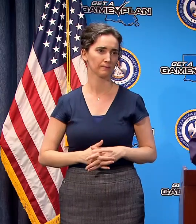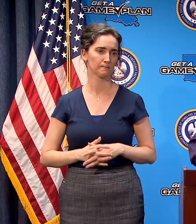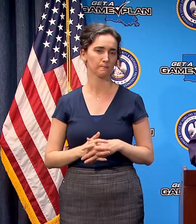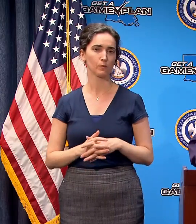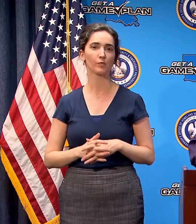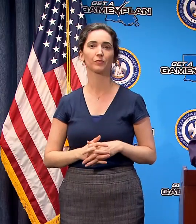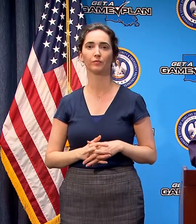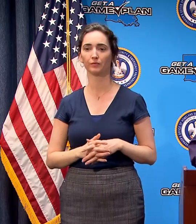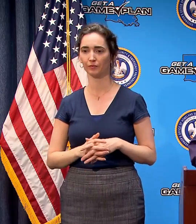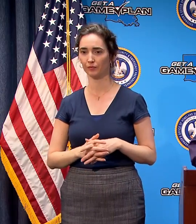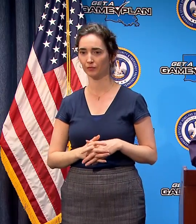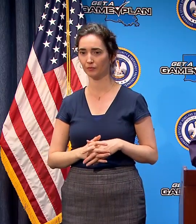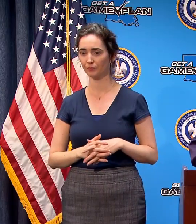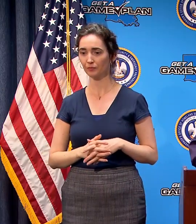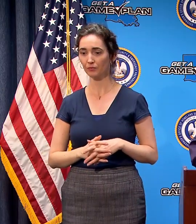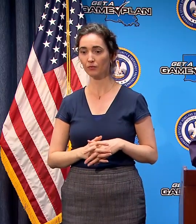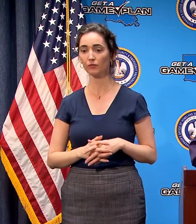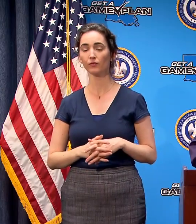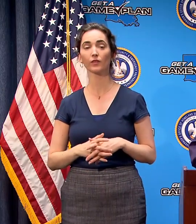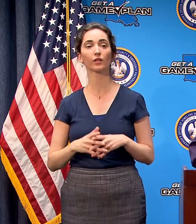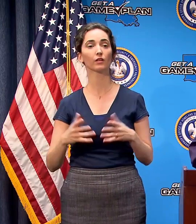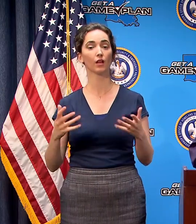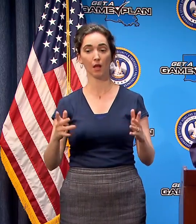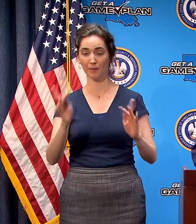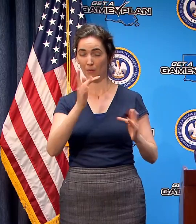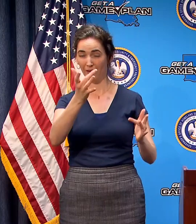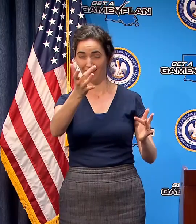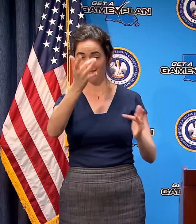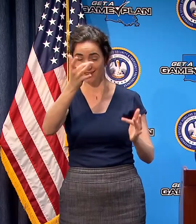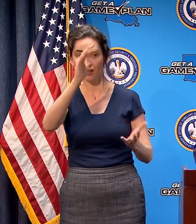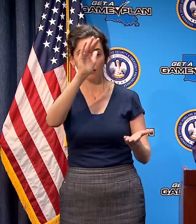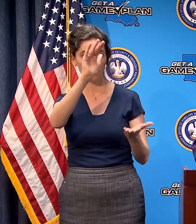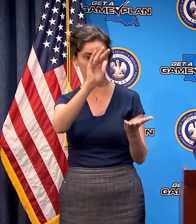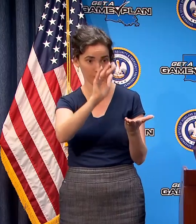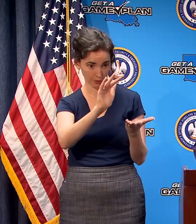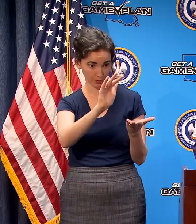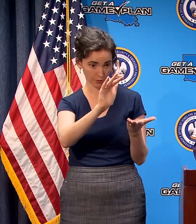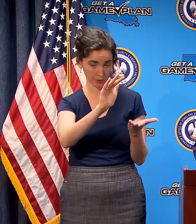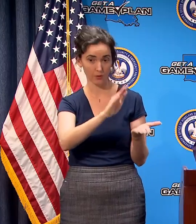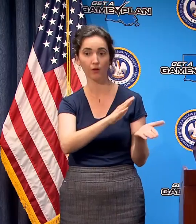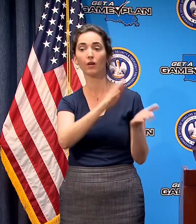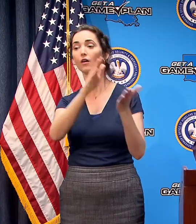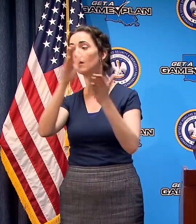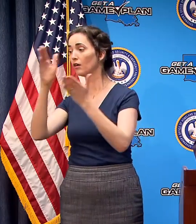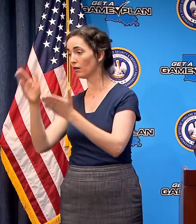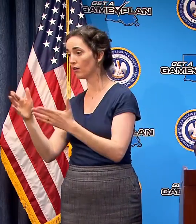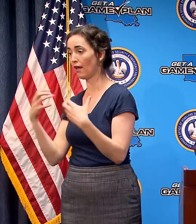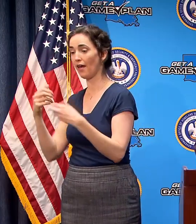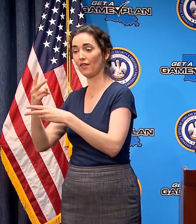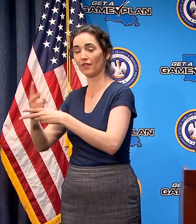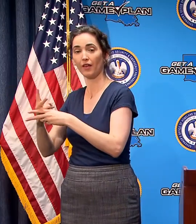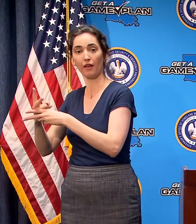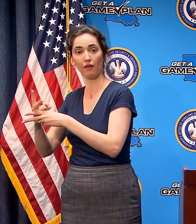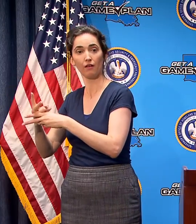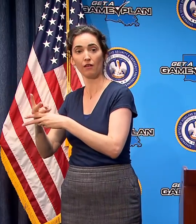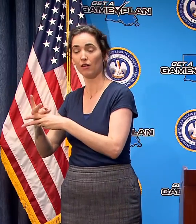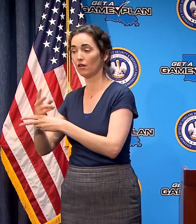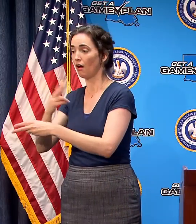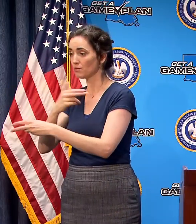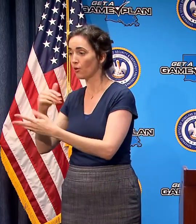the fewer people the that we have to treat the less chance that health care workers are going to be overwhelmed